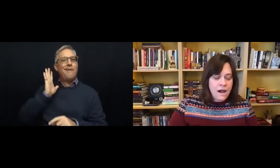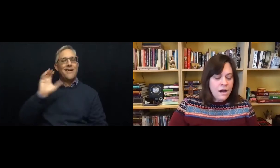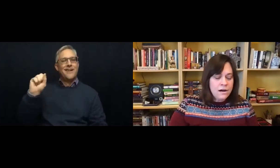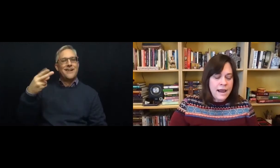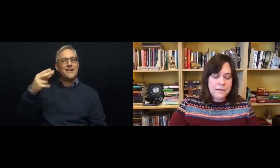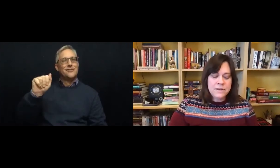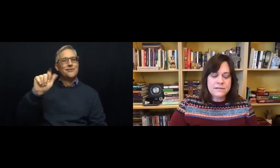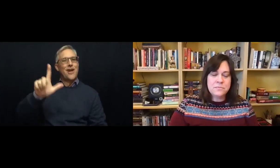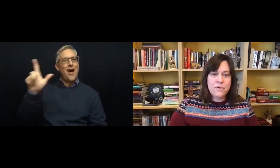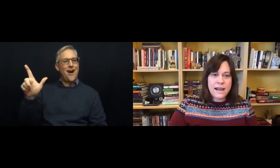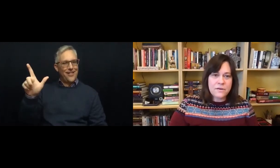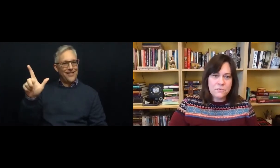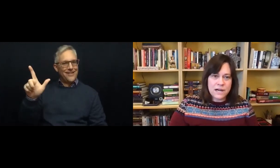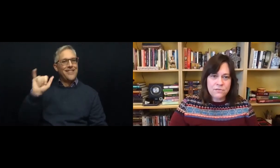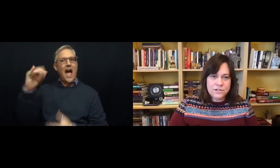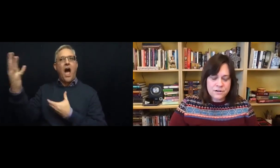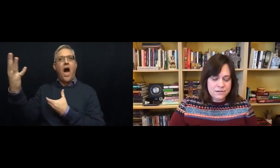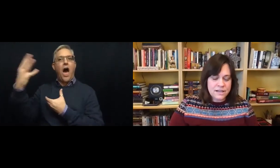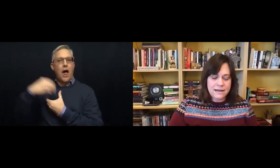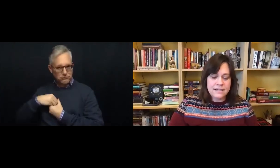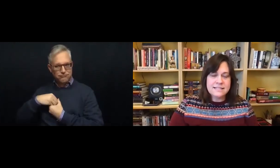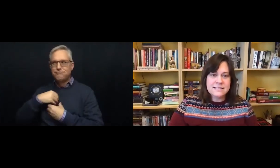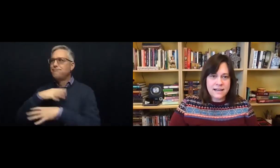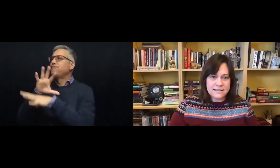hard habit to break when I returned to the United States.